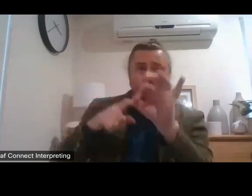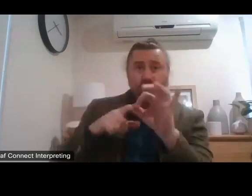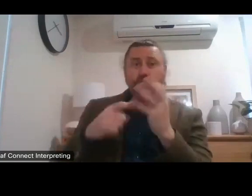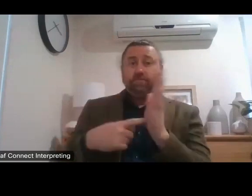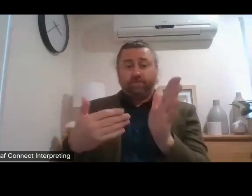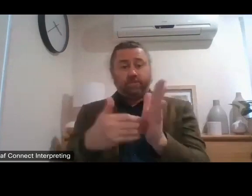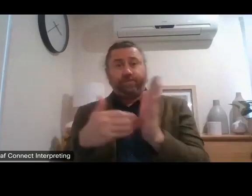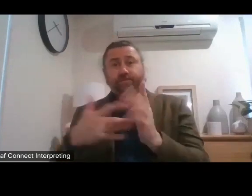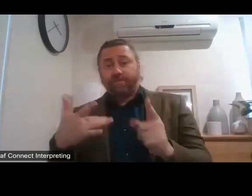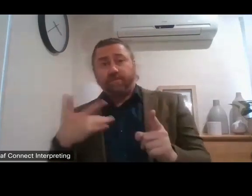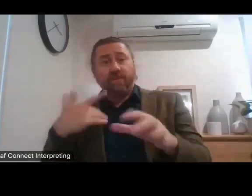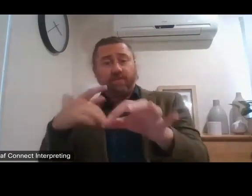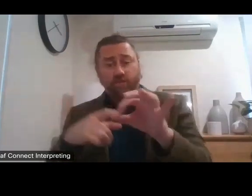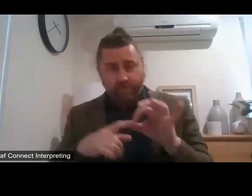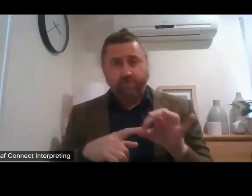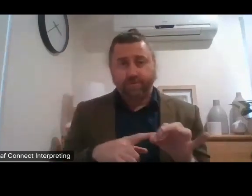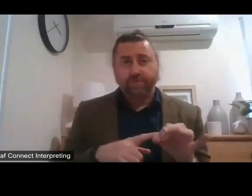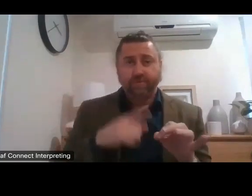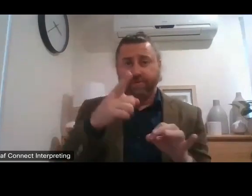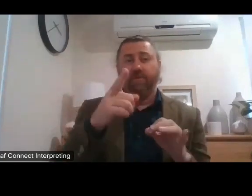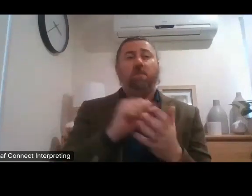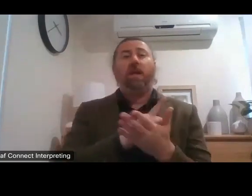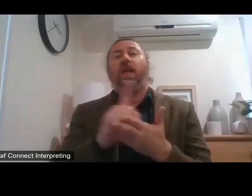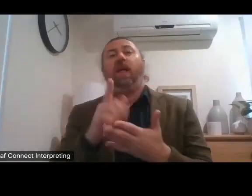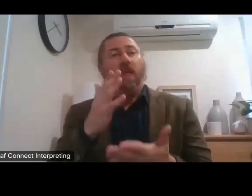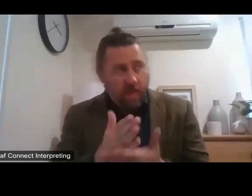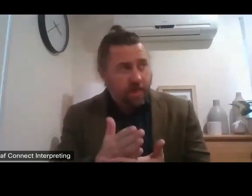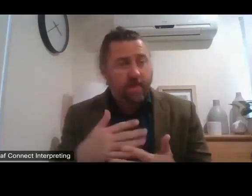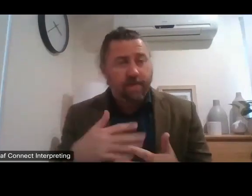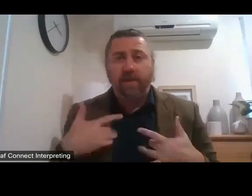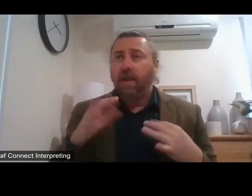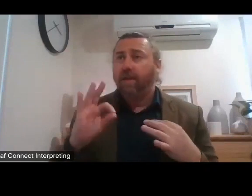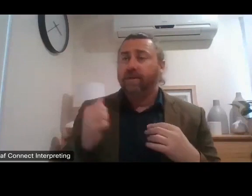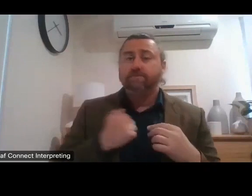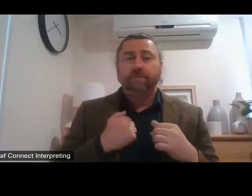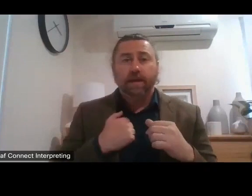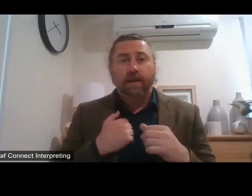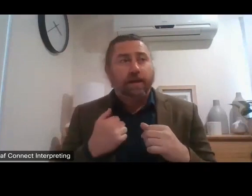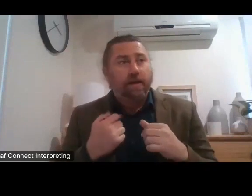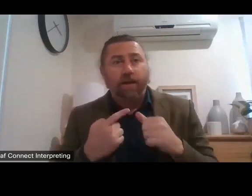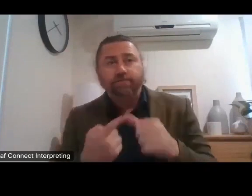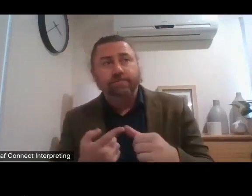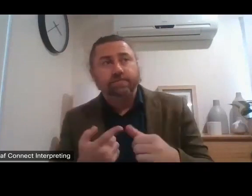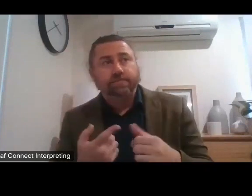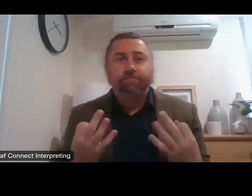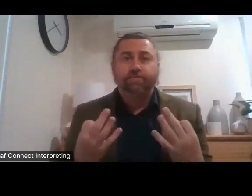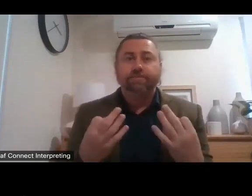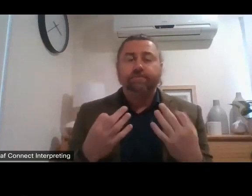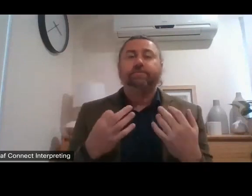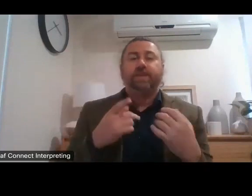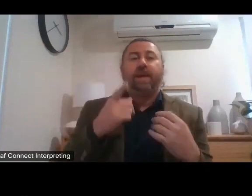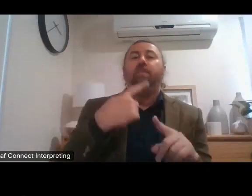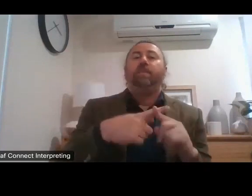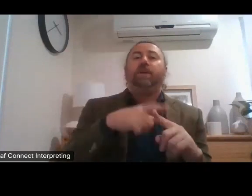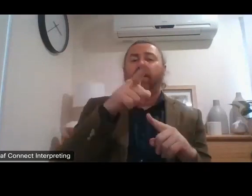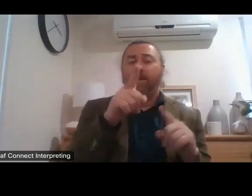you now. And don't worry that once you put your question in, you won't be able to see it in the same way that